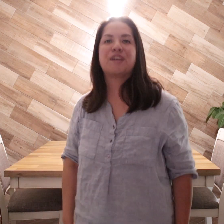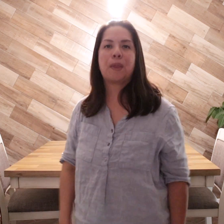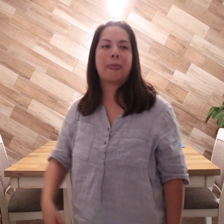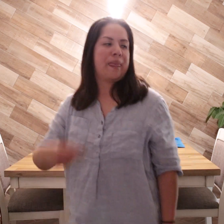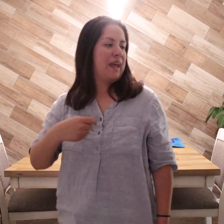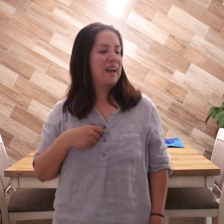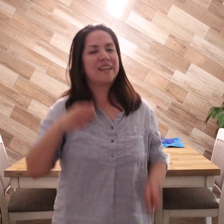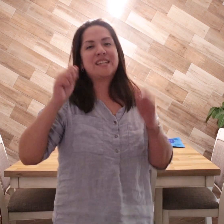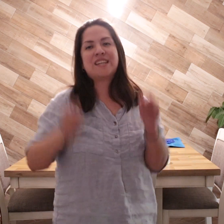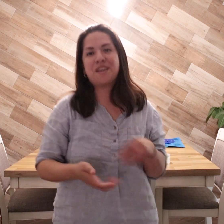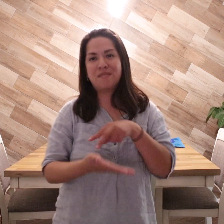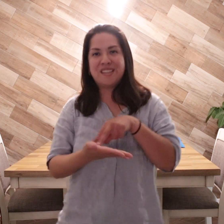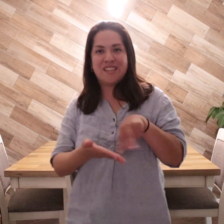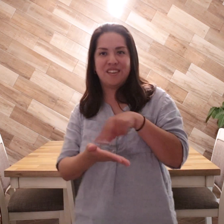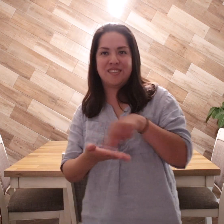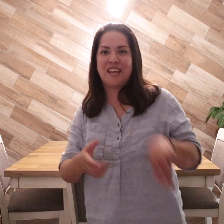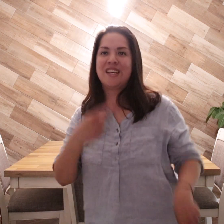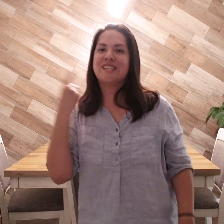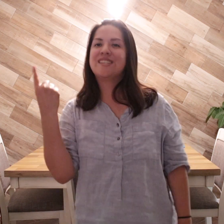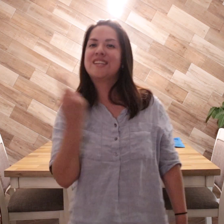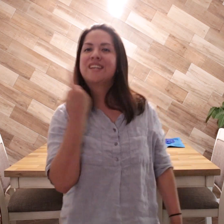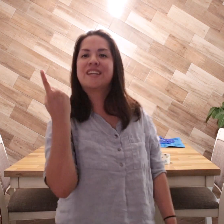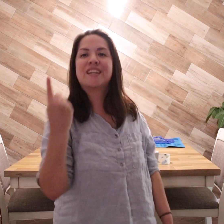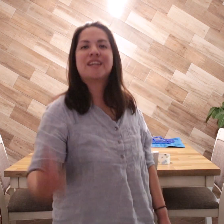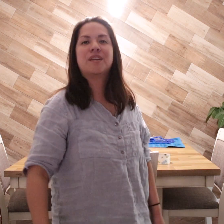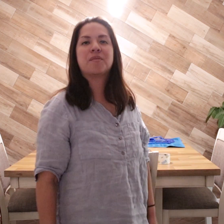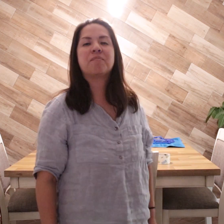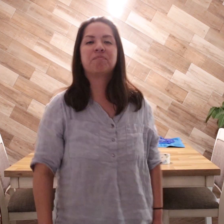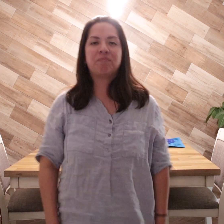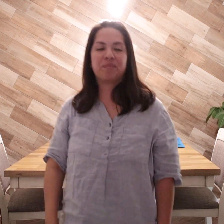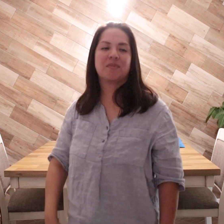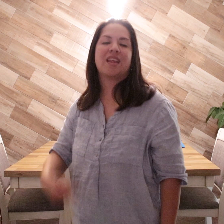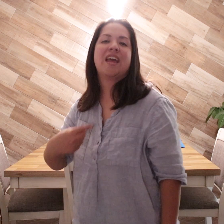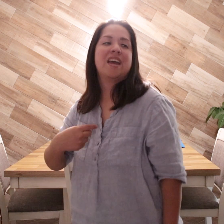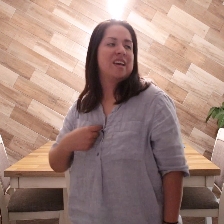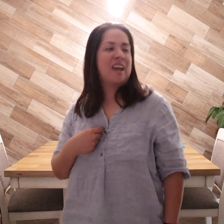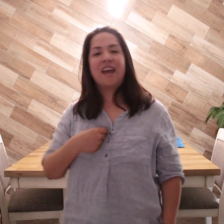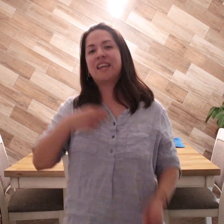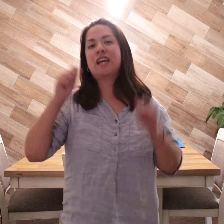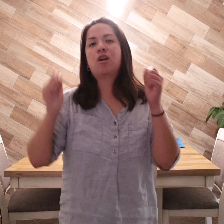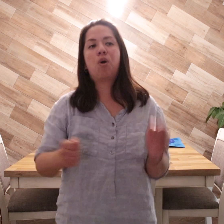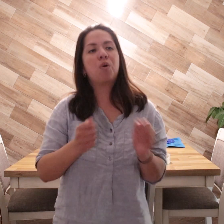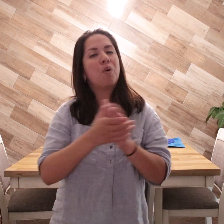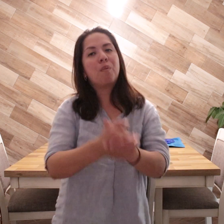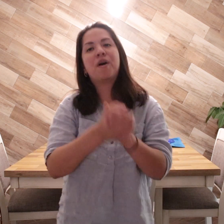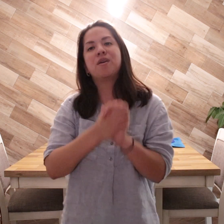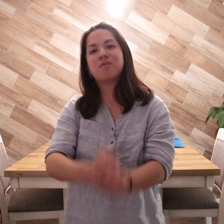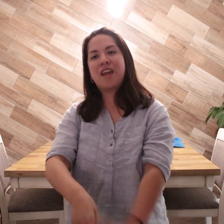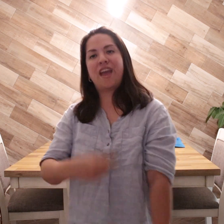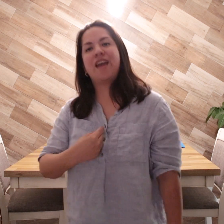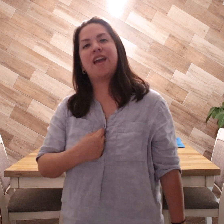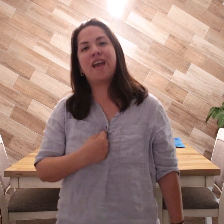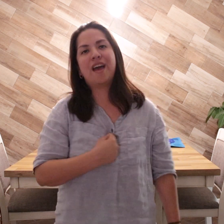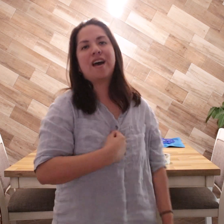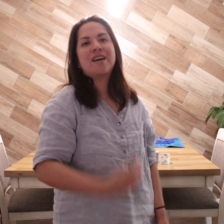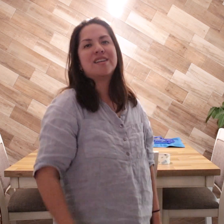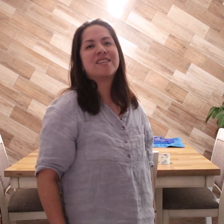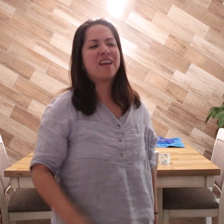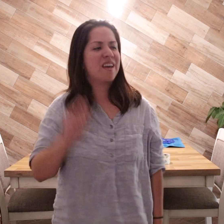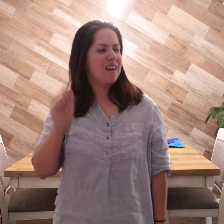I can take myself dancing, yeah I can love my man Yeah, I